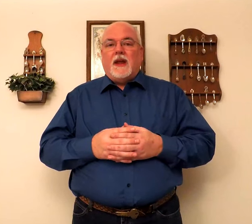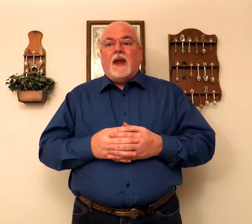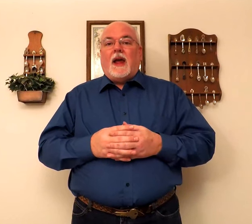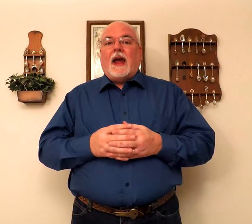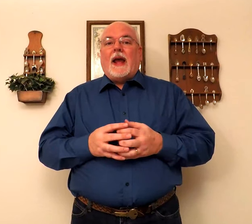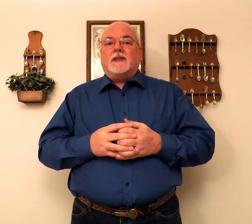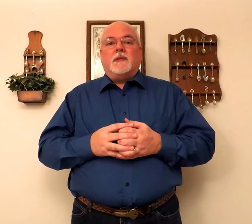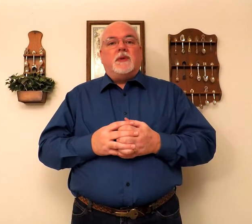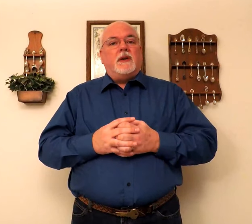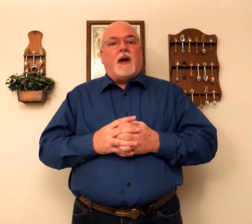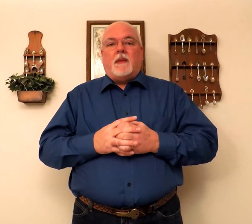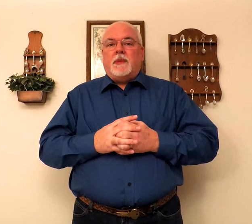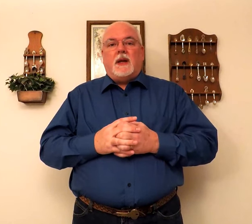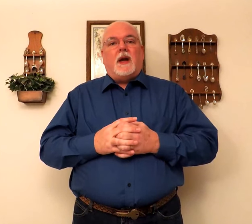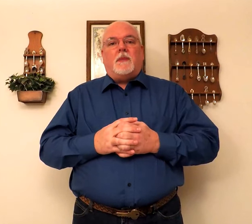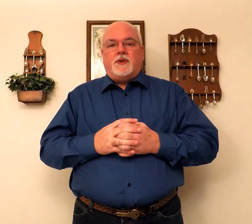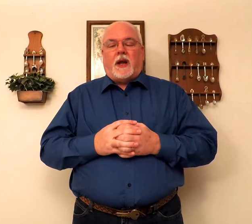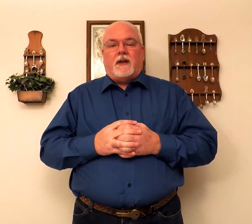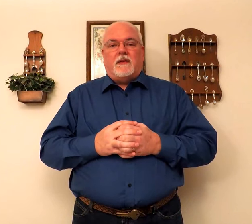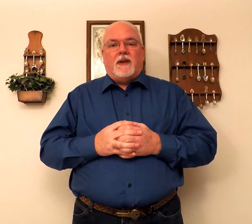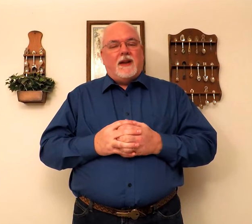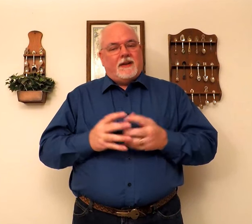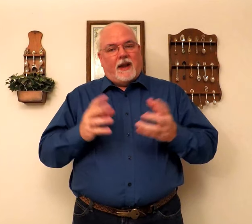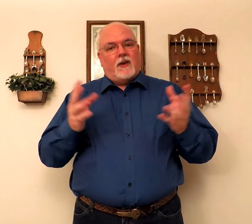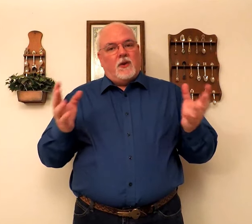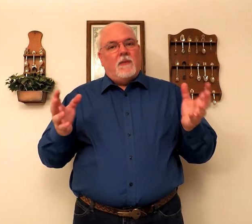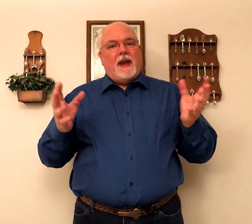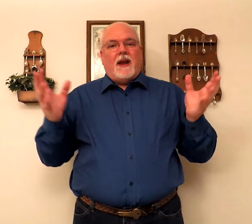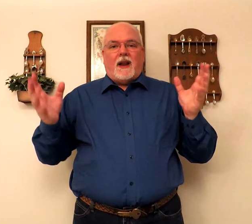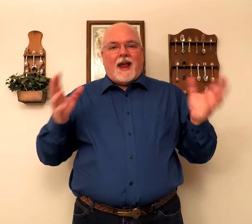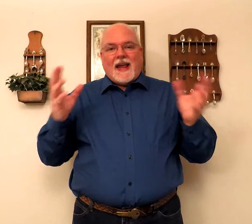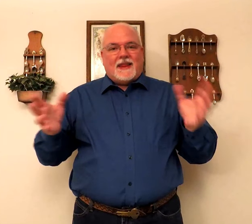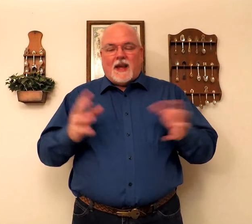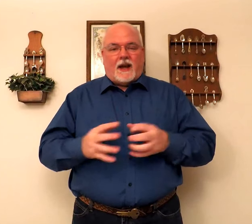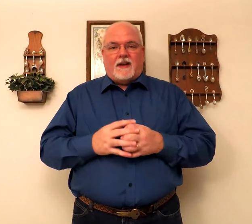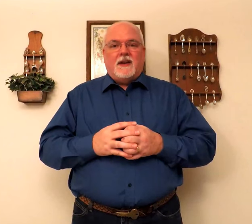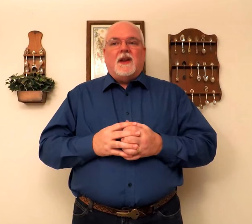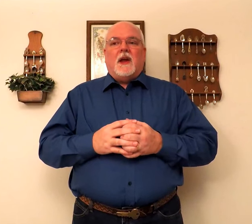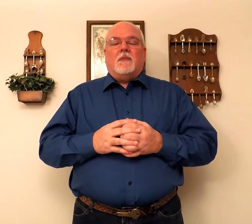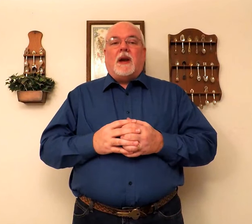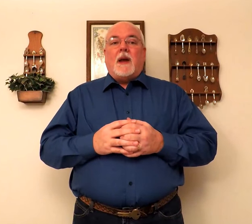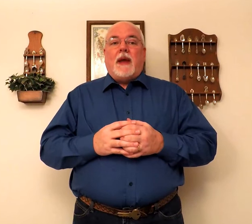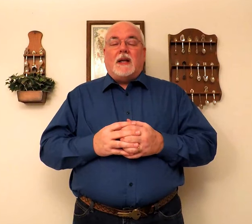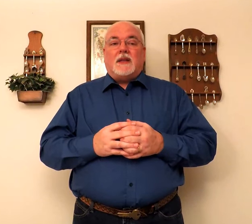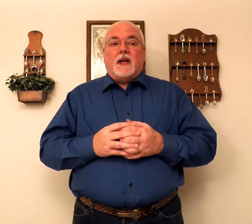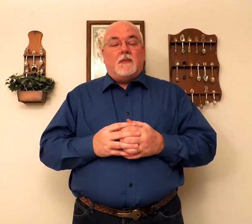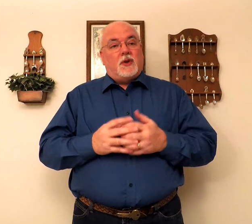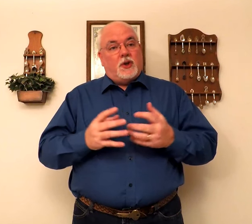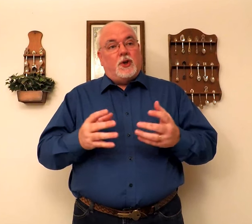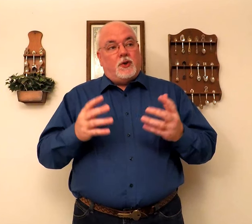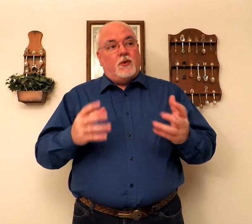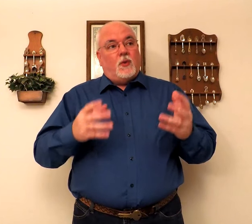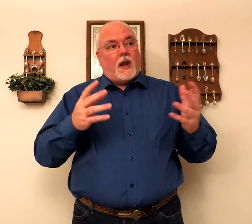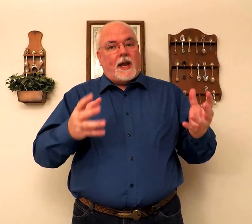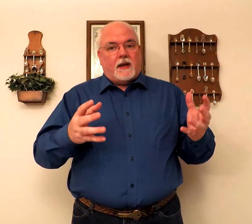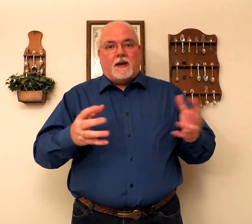I ask them to not be objective. Now, you may not like that, but I'm asking them, did you like?